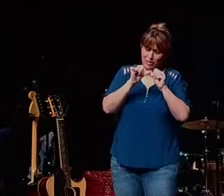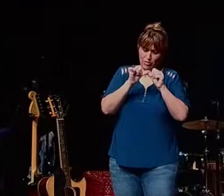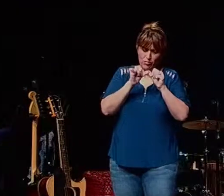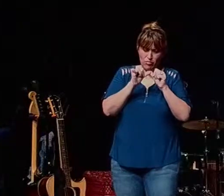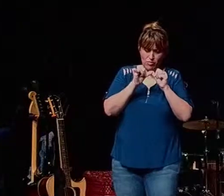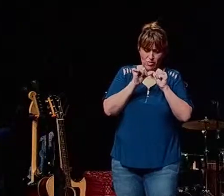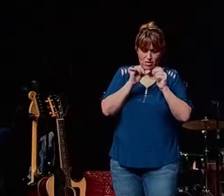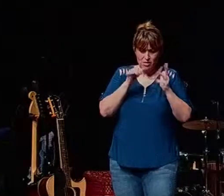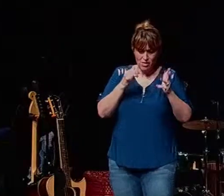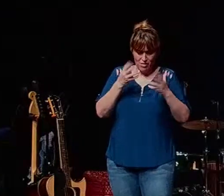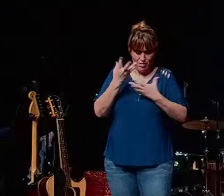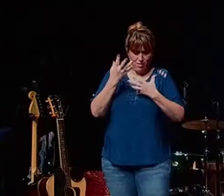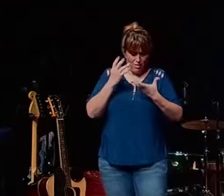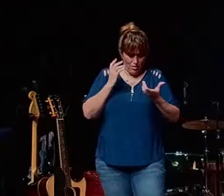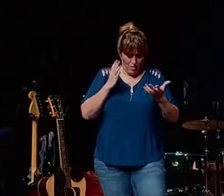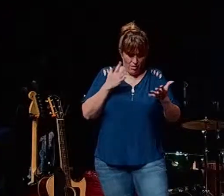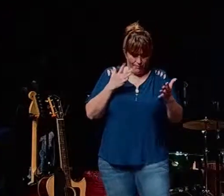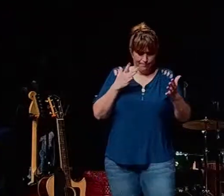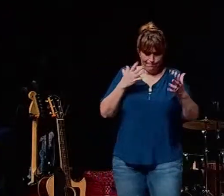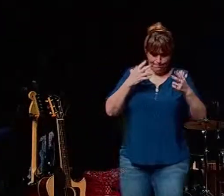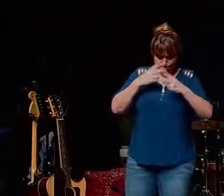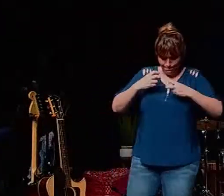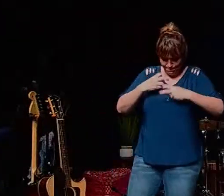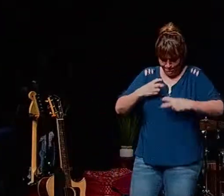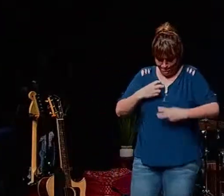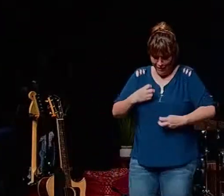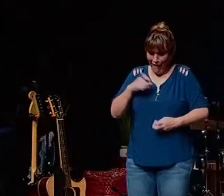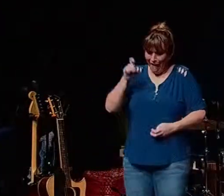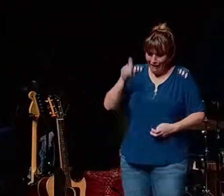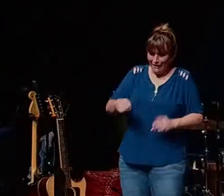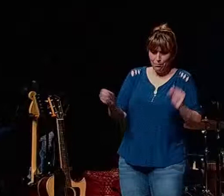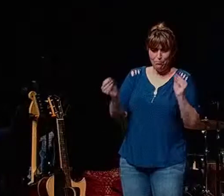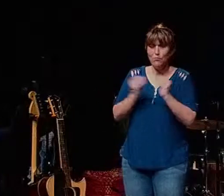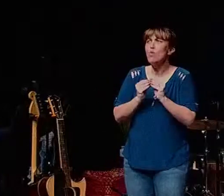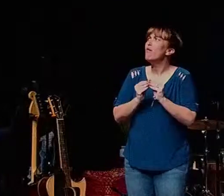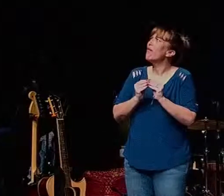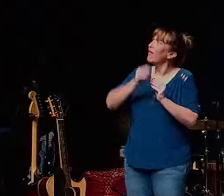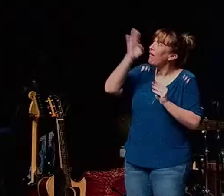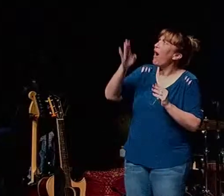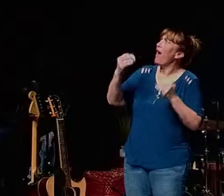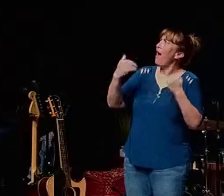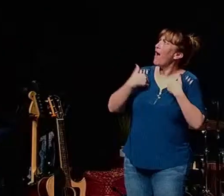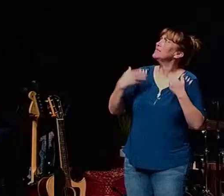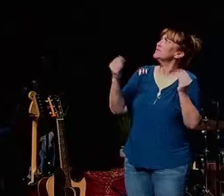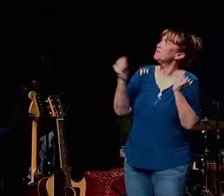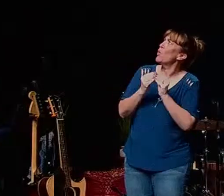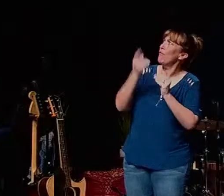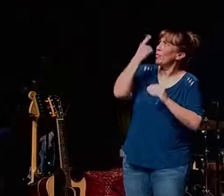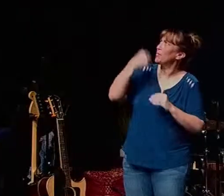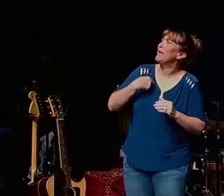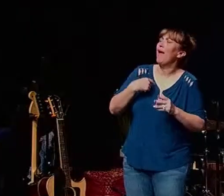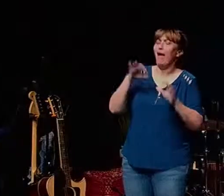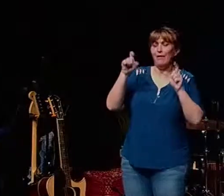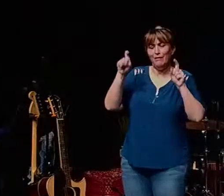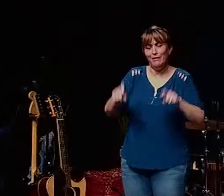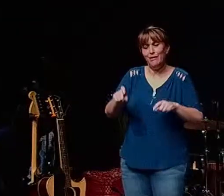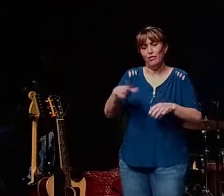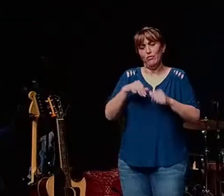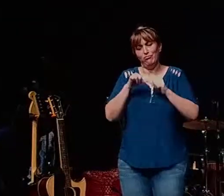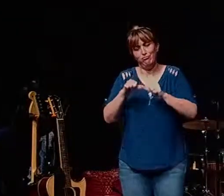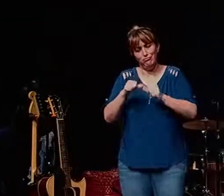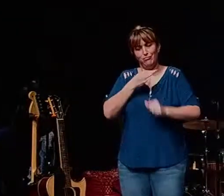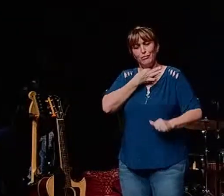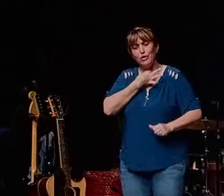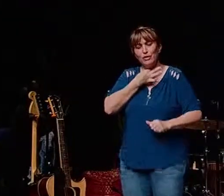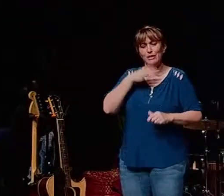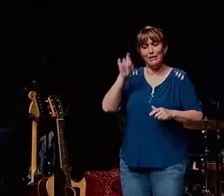himself or herself i need more and god has more for it i need to keep seeking i need to be curious i need to ask